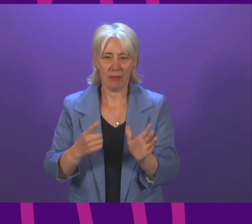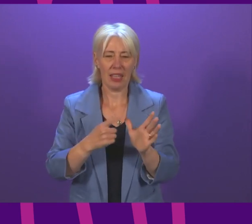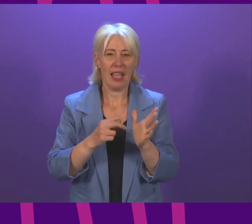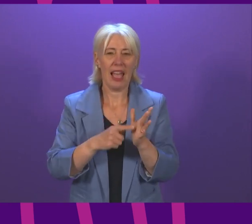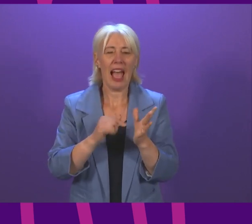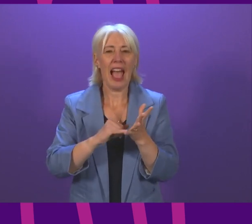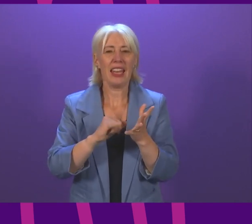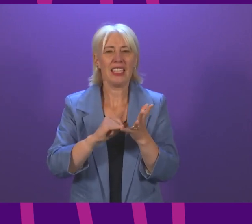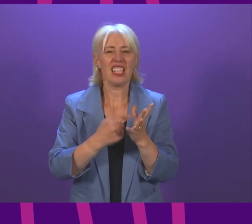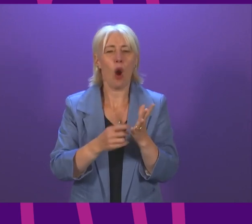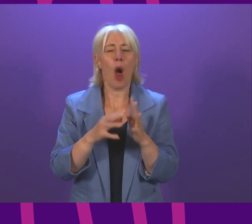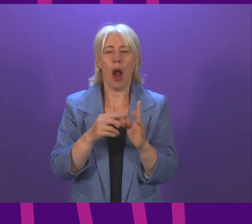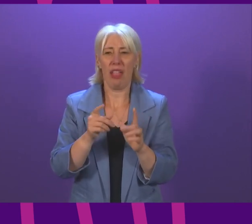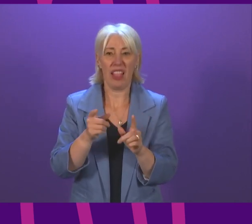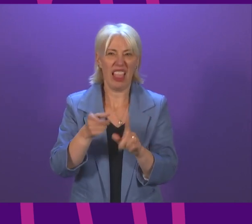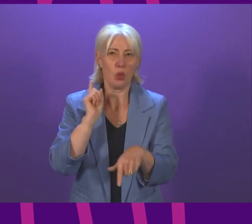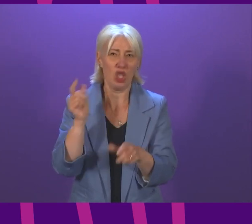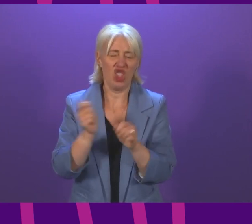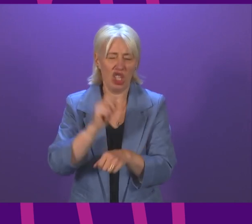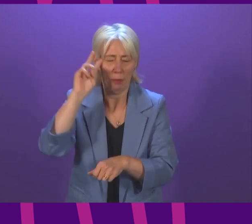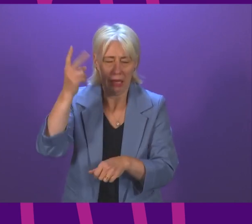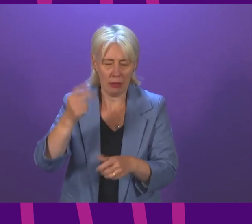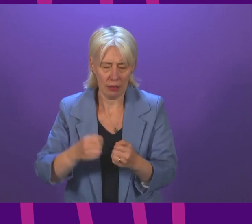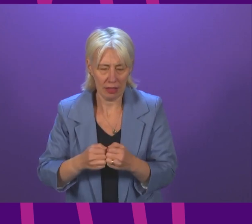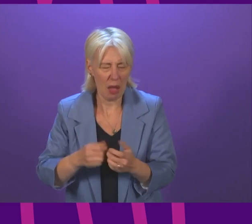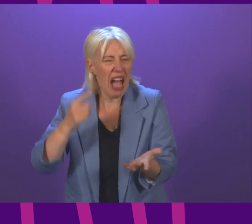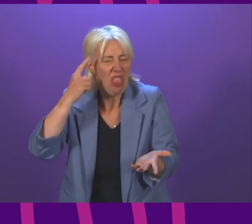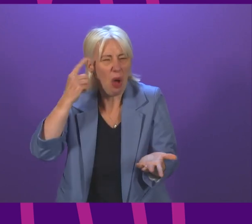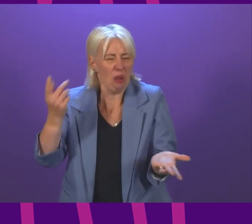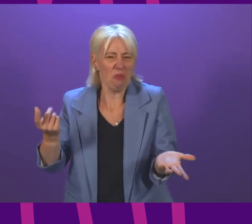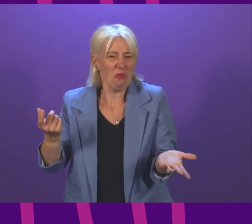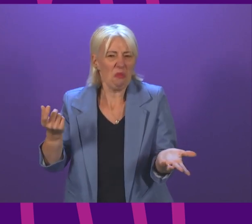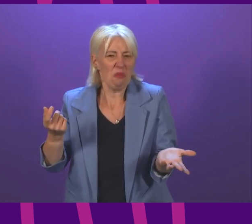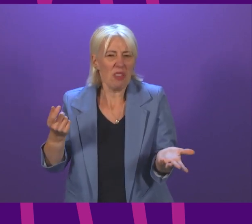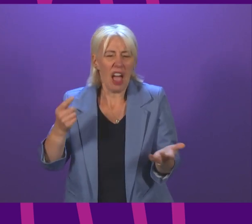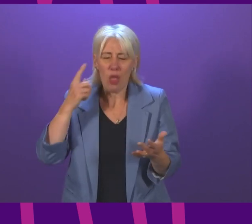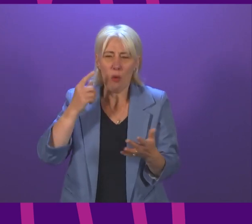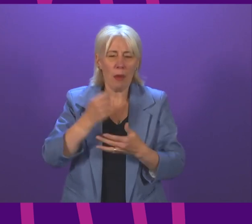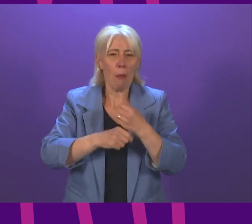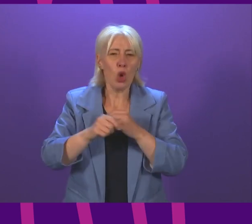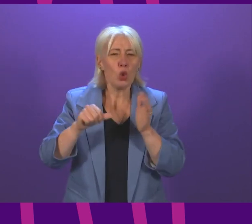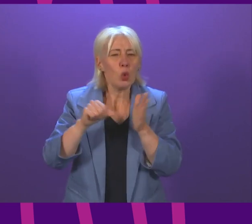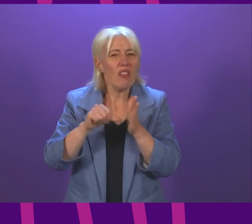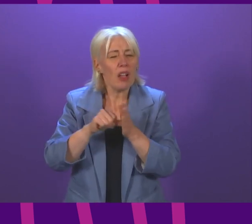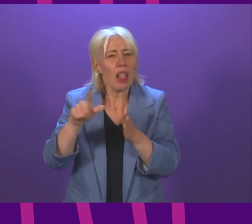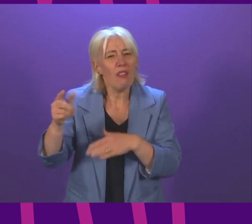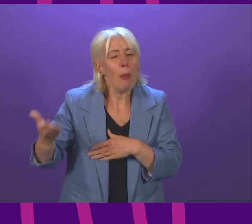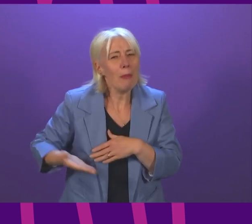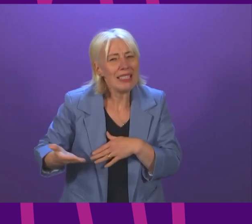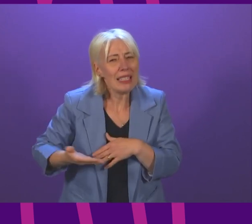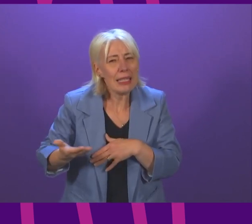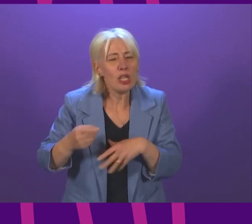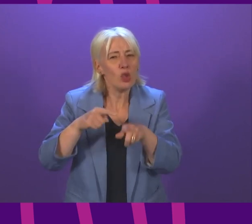changed the basis of his about a week ago, but up until now, I understood that it was because it was far, far too difficult for businesses to